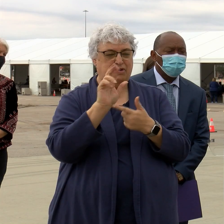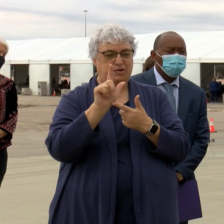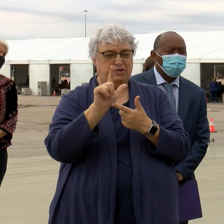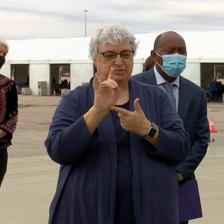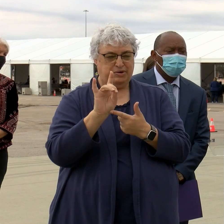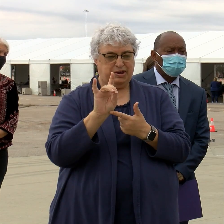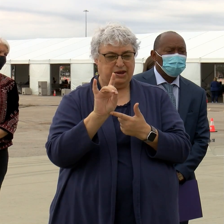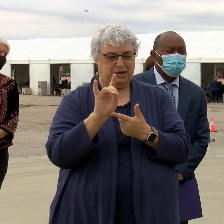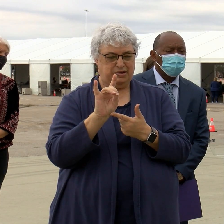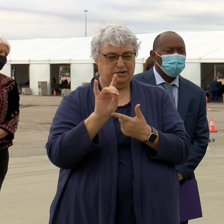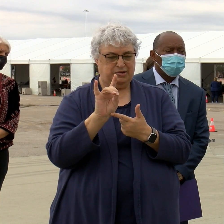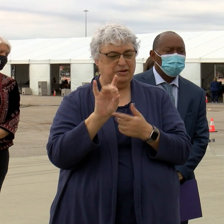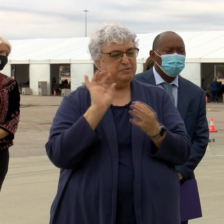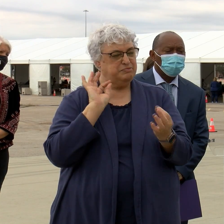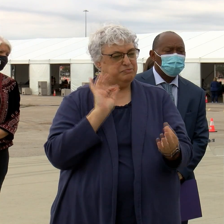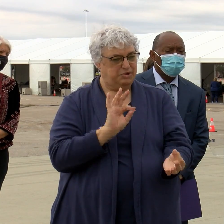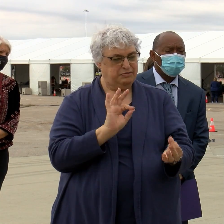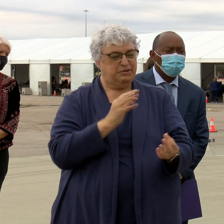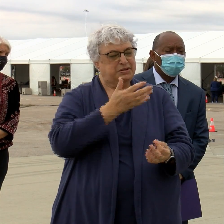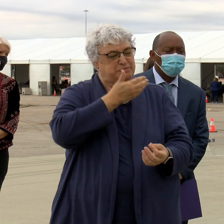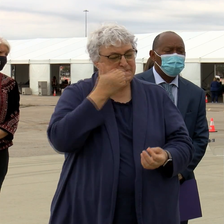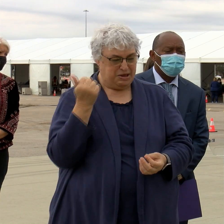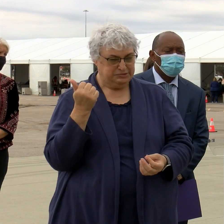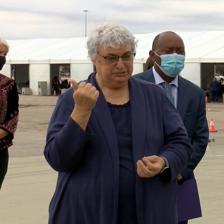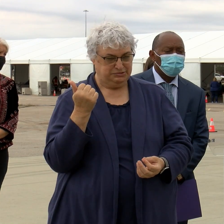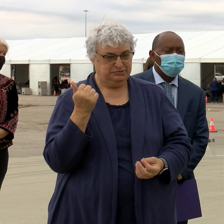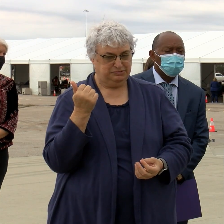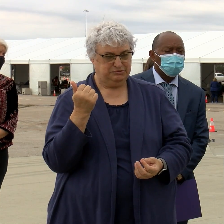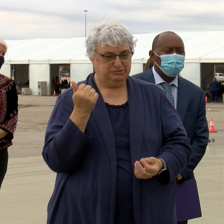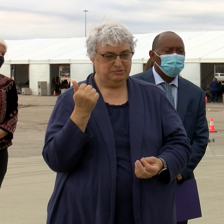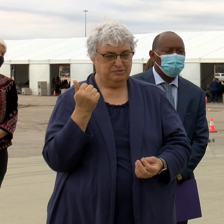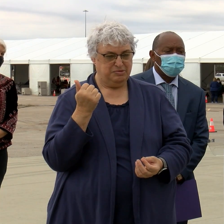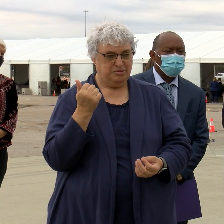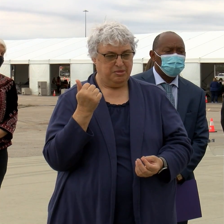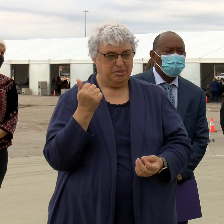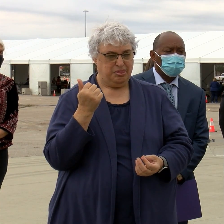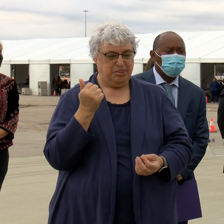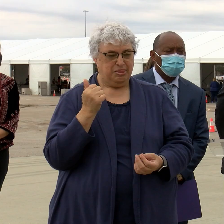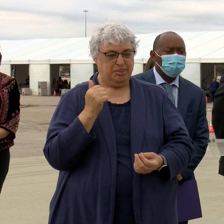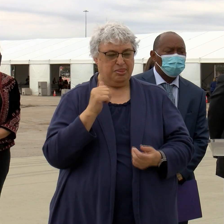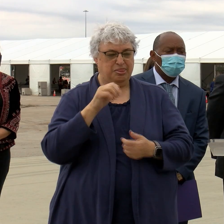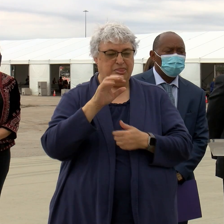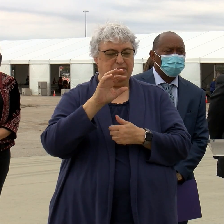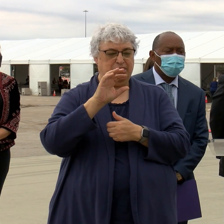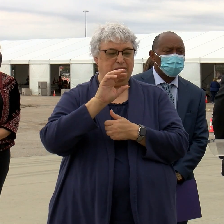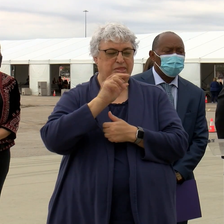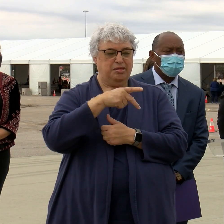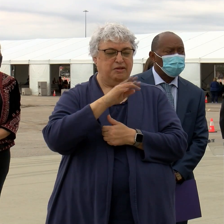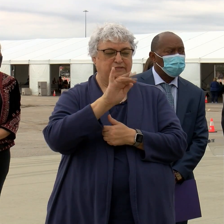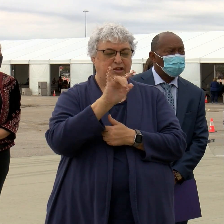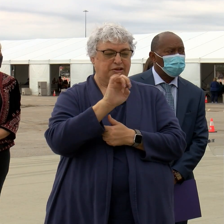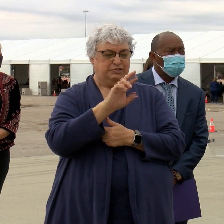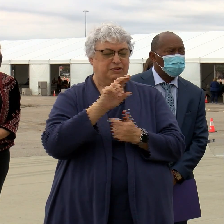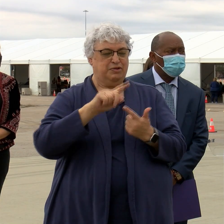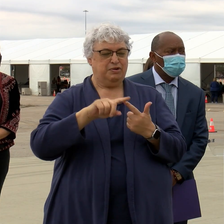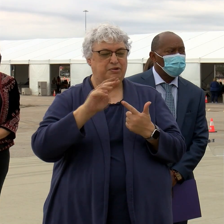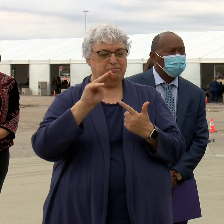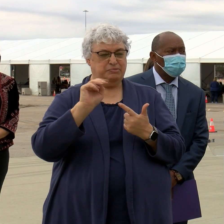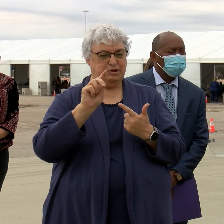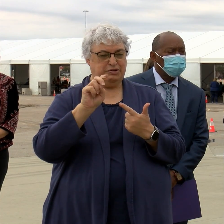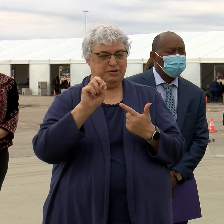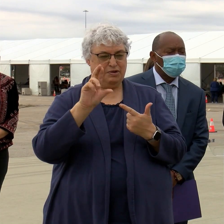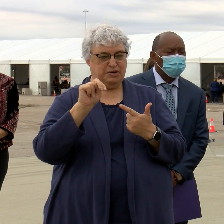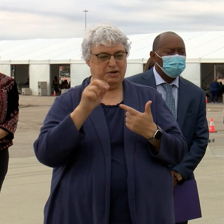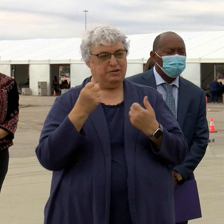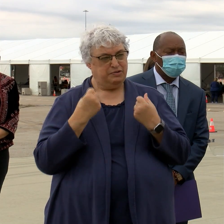28 day scheduled second dosing that depending whether you get the Pfizer or the Moderna vaccine. You should still